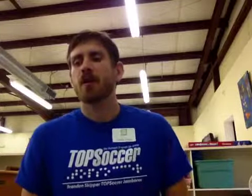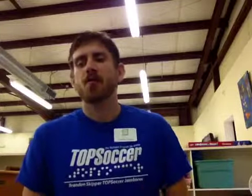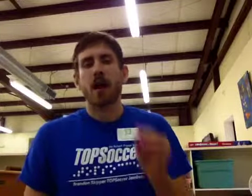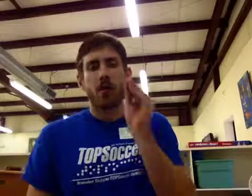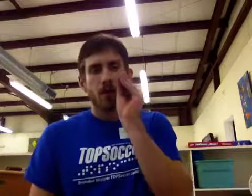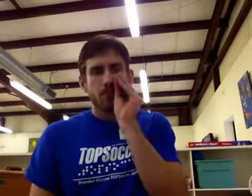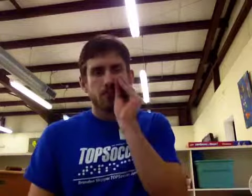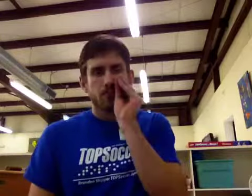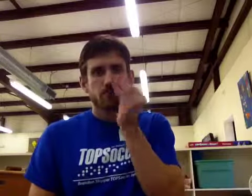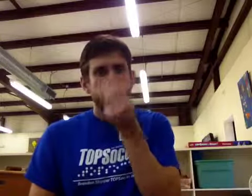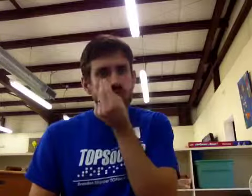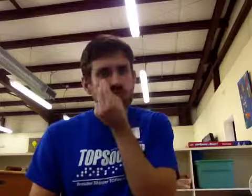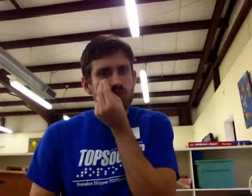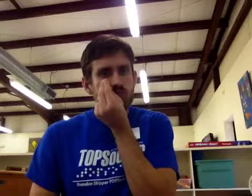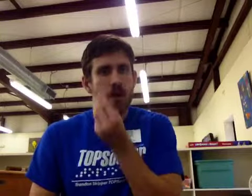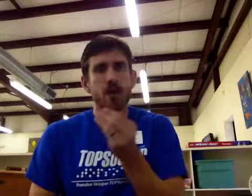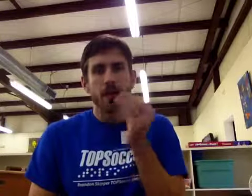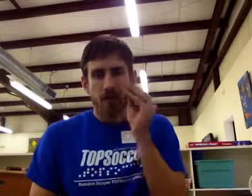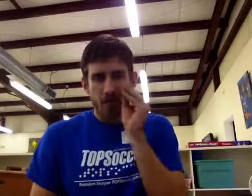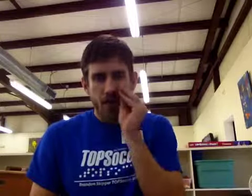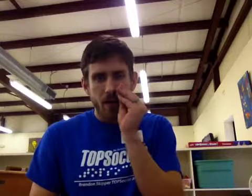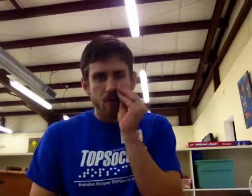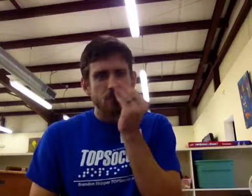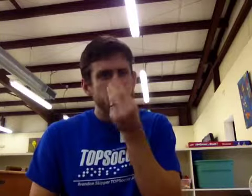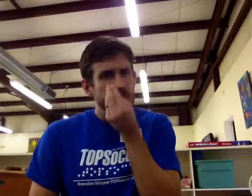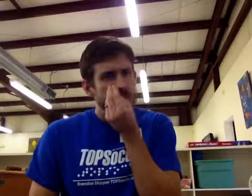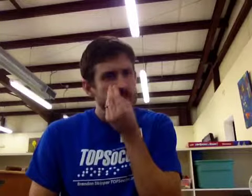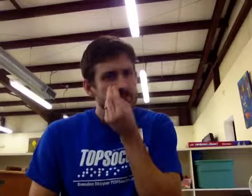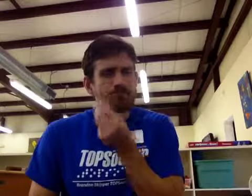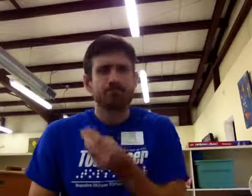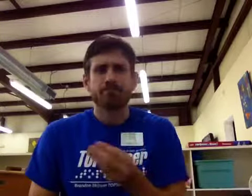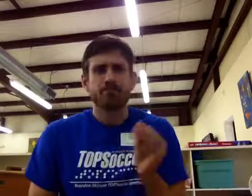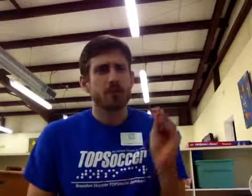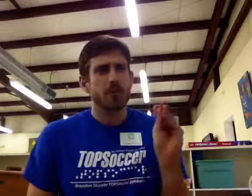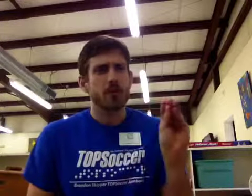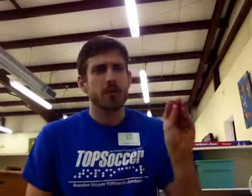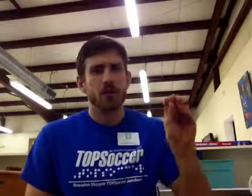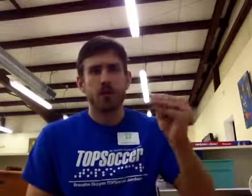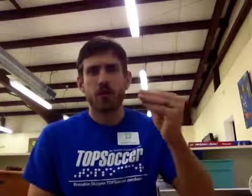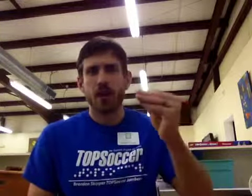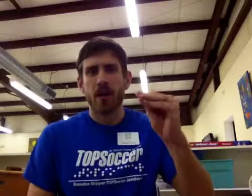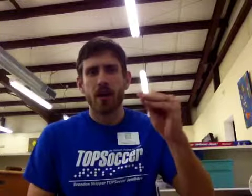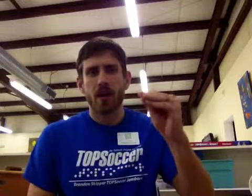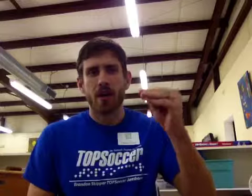Flower. Like you're smelling it. Mmm. It's good. Hold your hand like that.